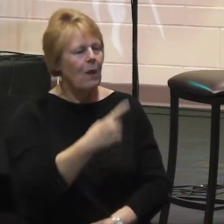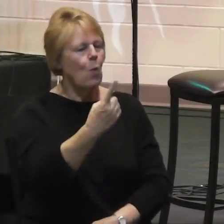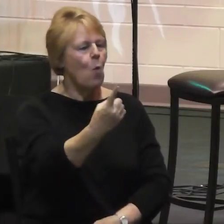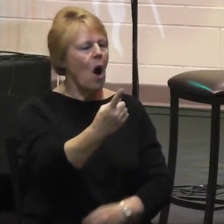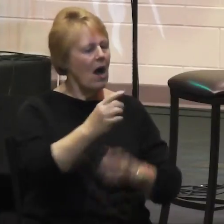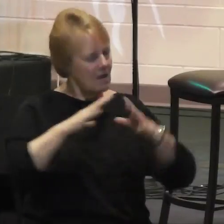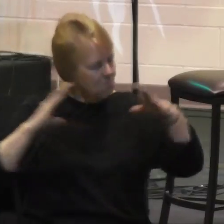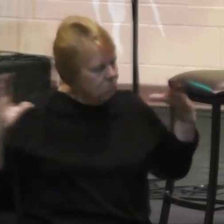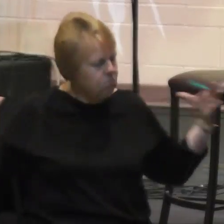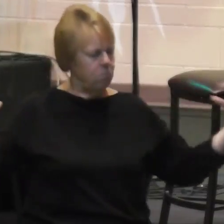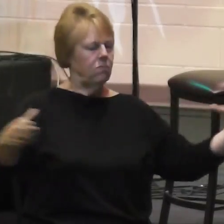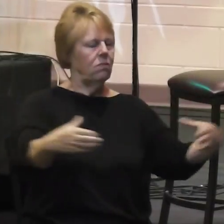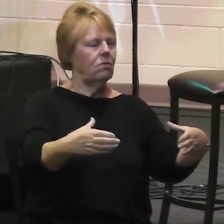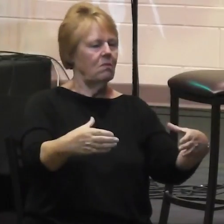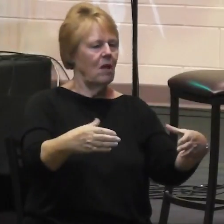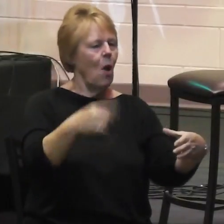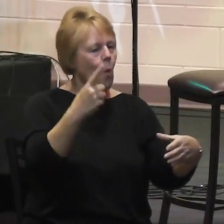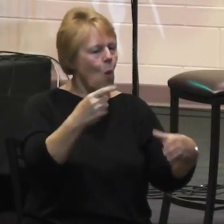the body of Christ.